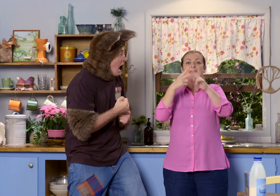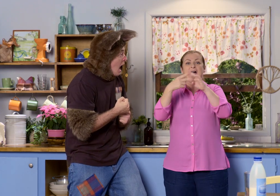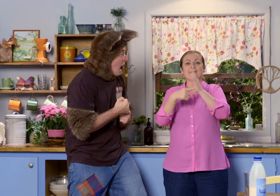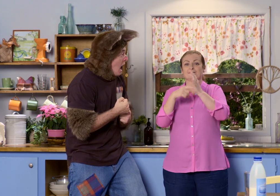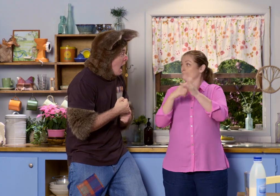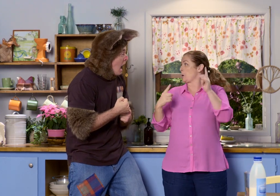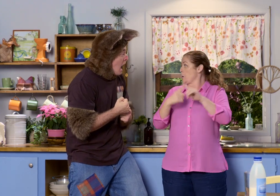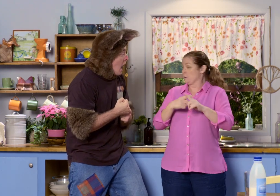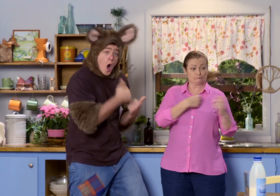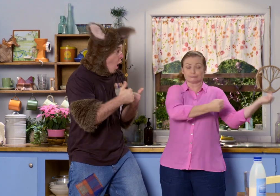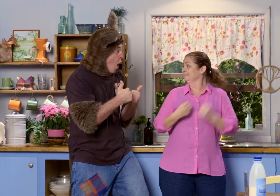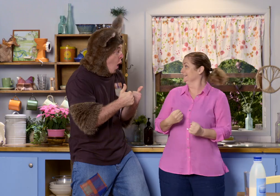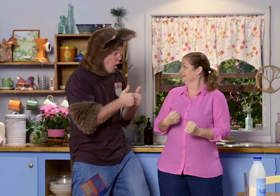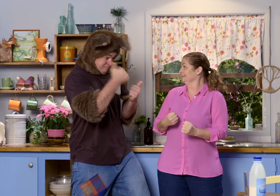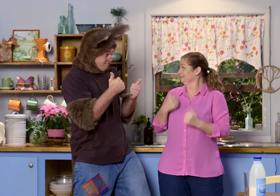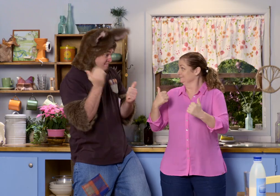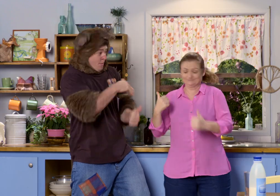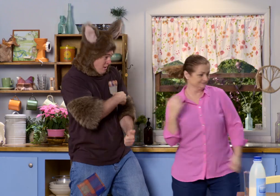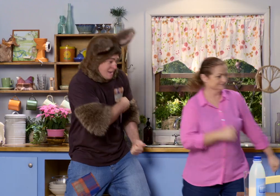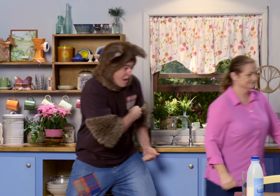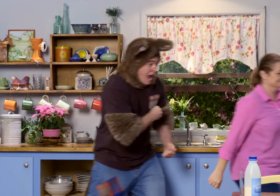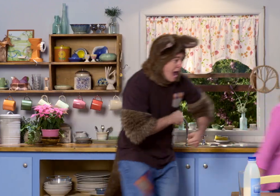craft box. I'll get some for you. Oh, great. Let's go.